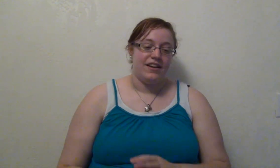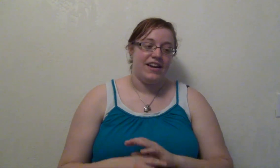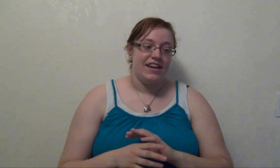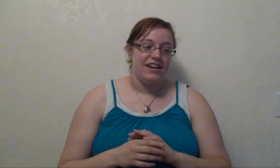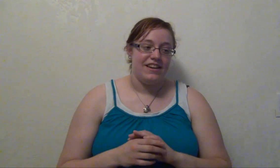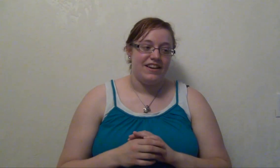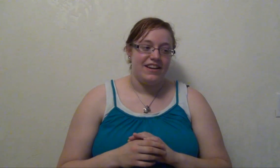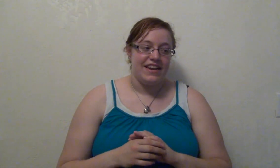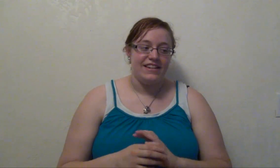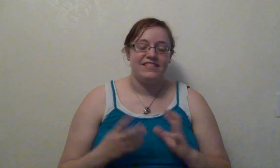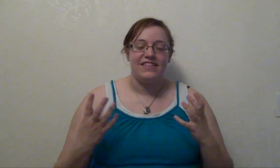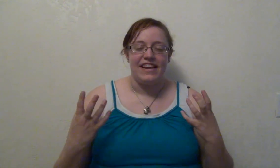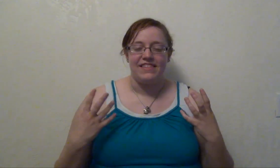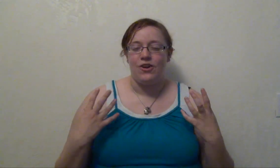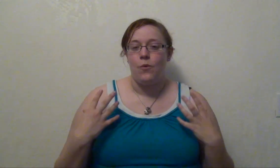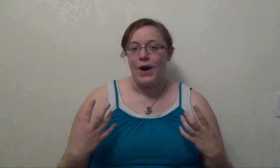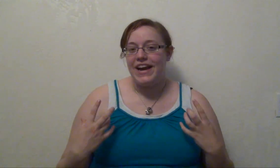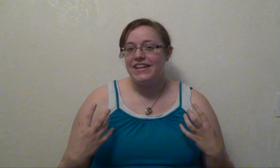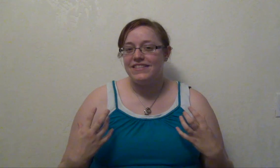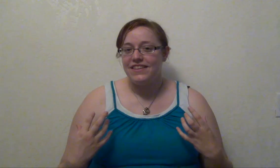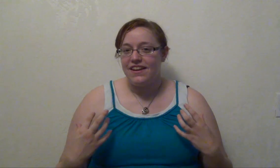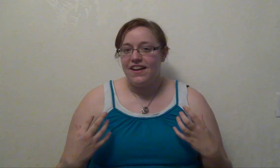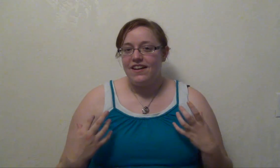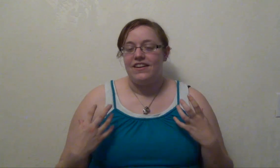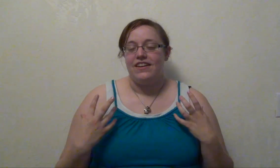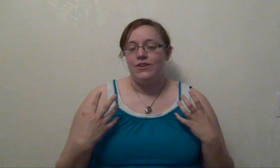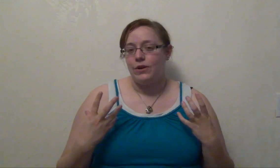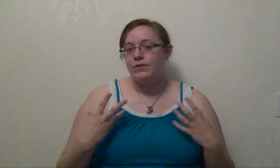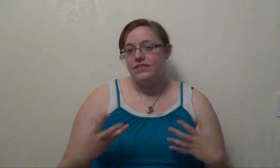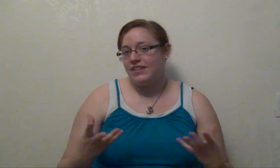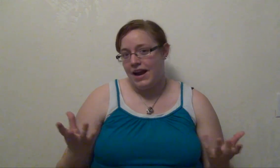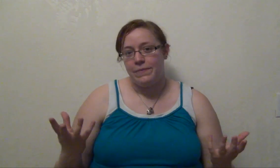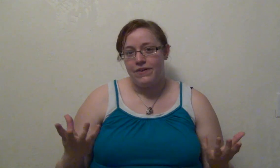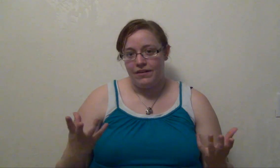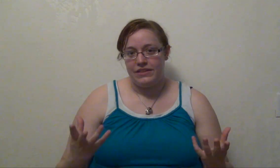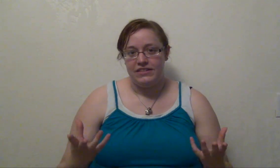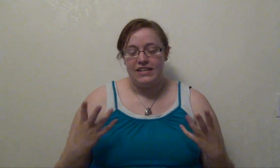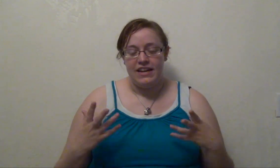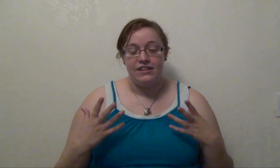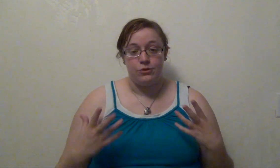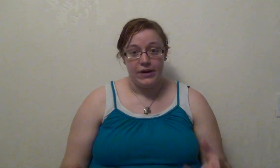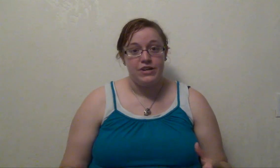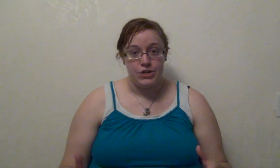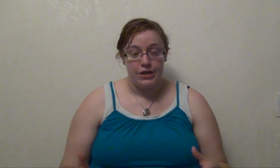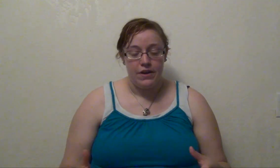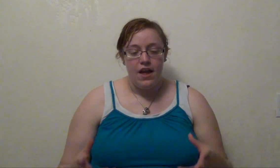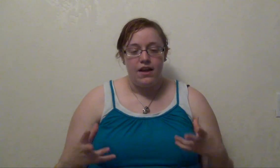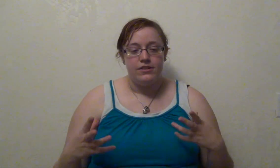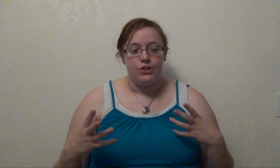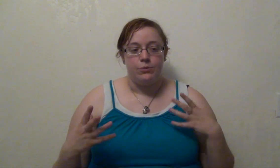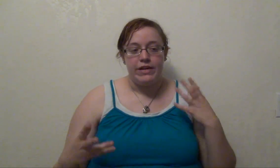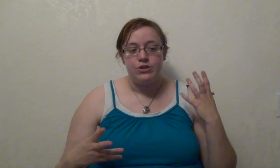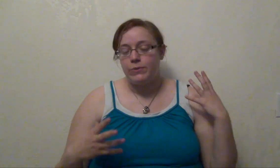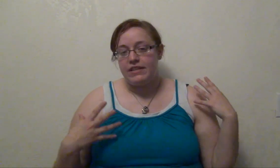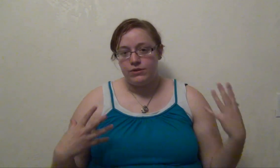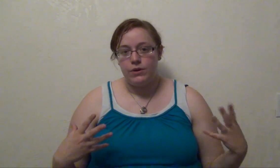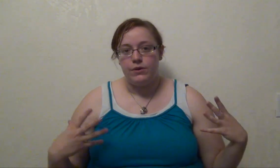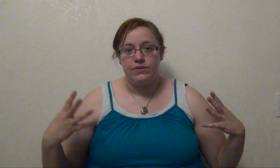He, he's like the quiet, cloaked type. Obviously he's a ranger. So rangers wear these cloaks.